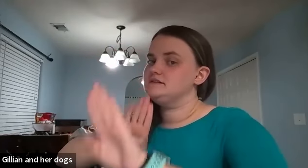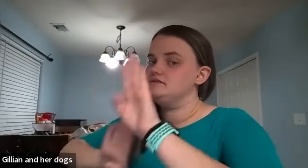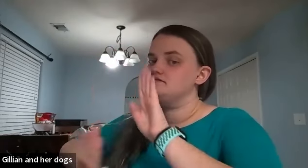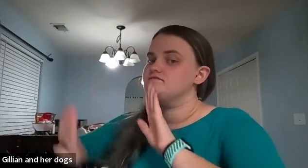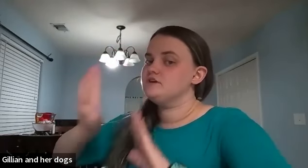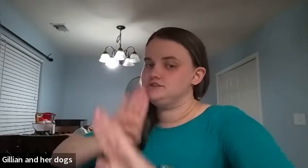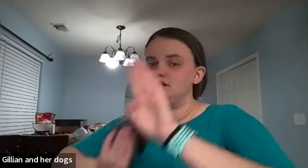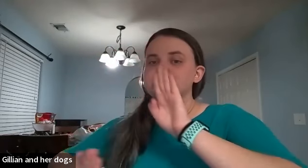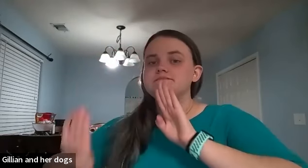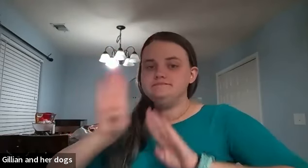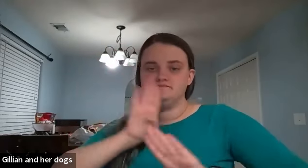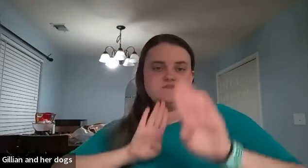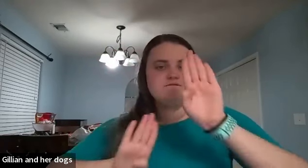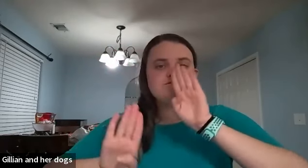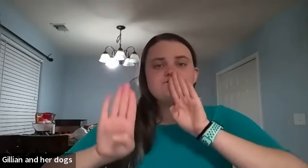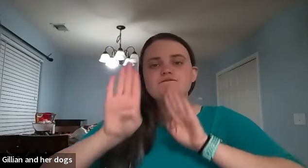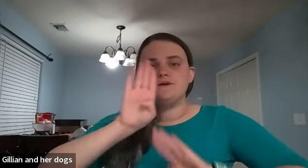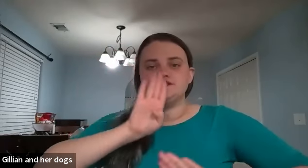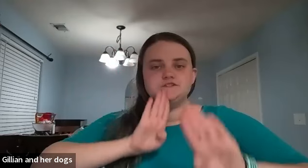frustrated frustrated frustrated